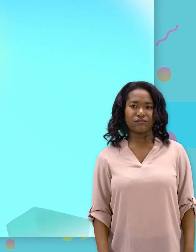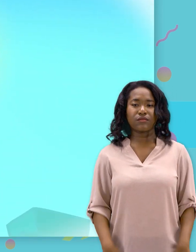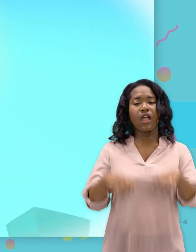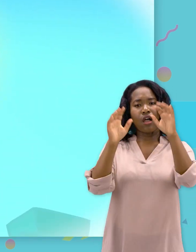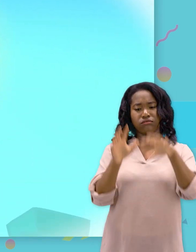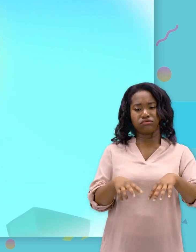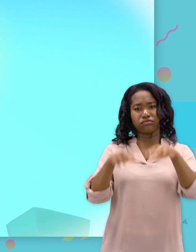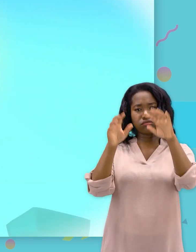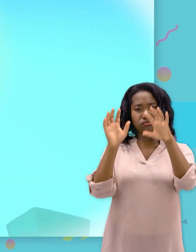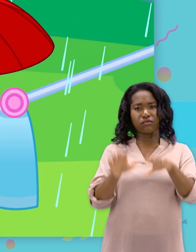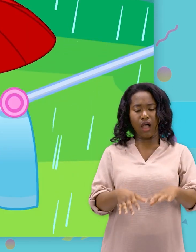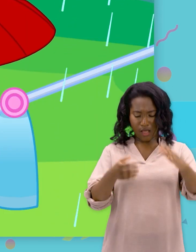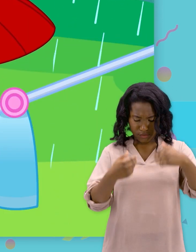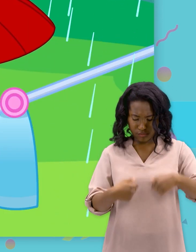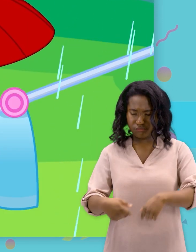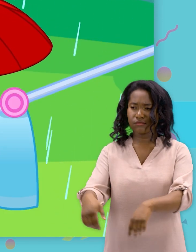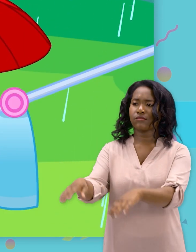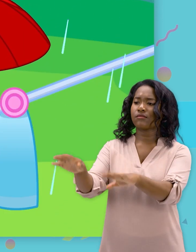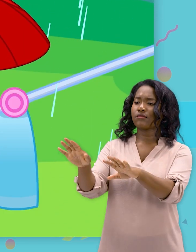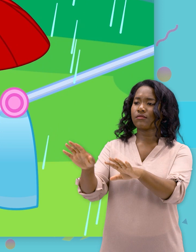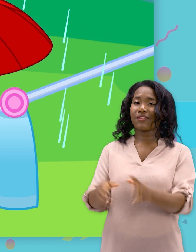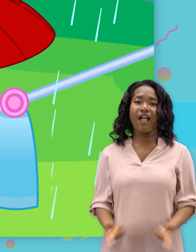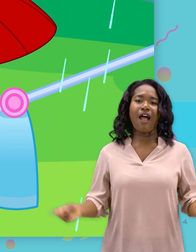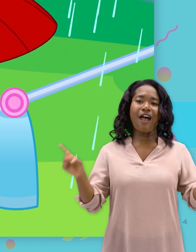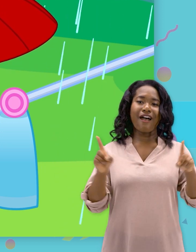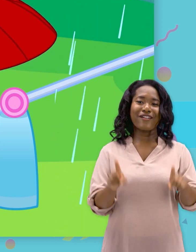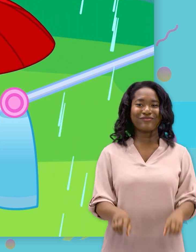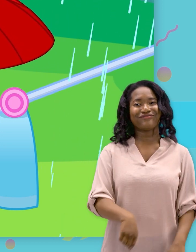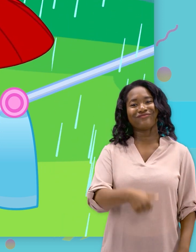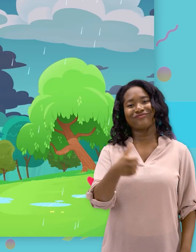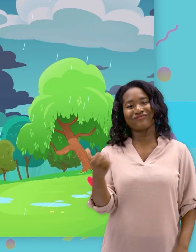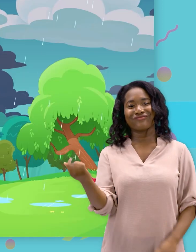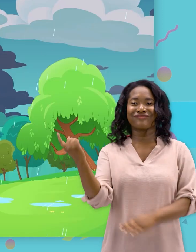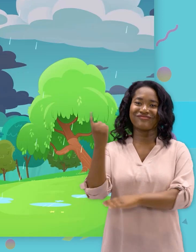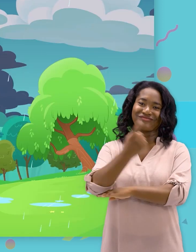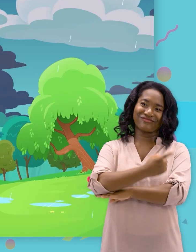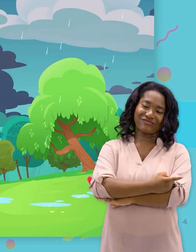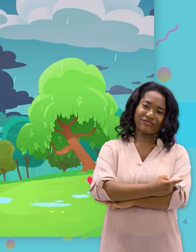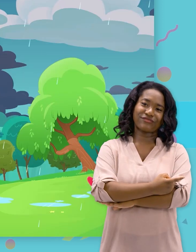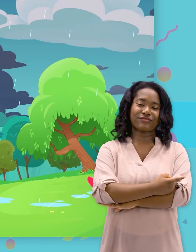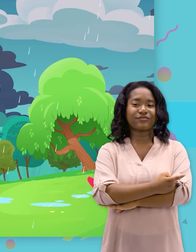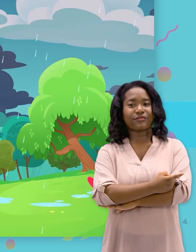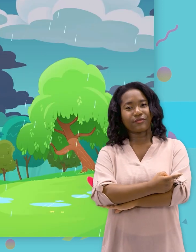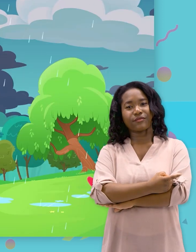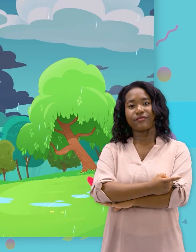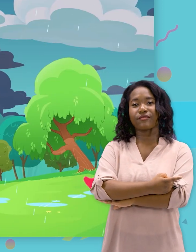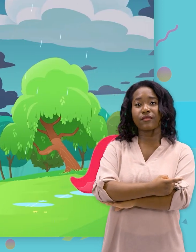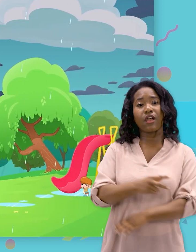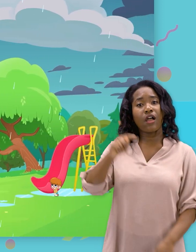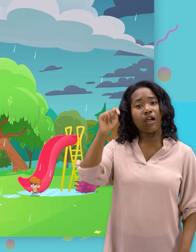Rain, rain, go away. Come again another day. Joy